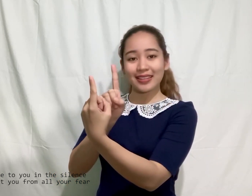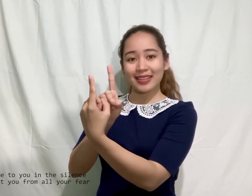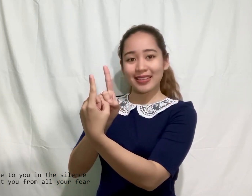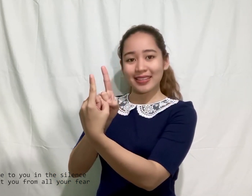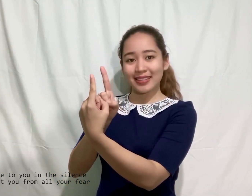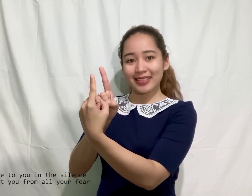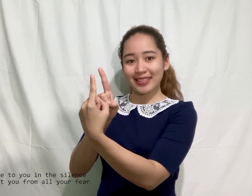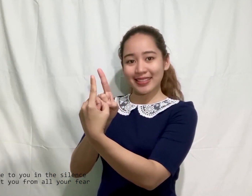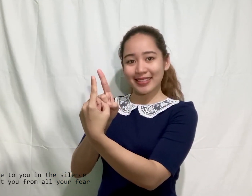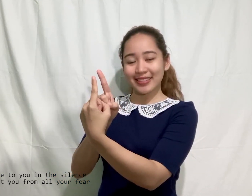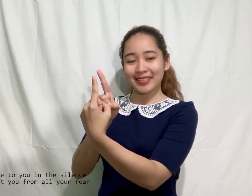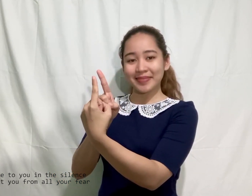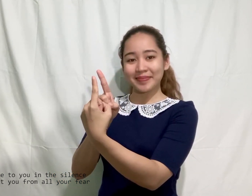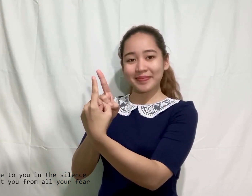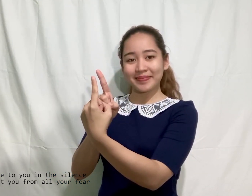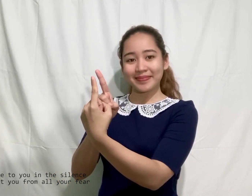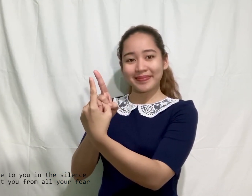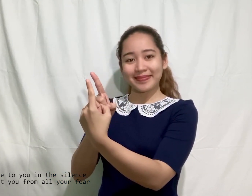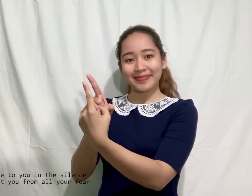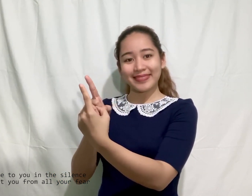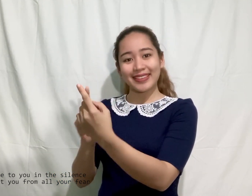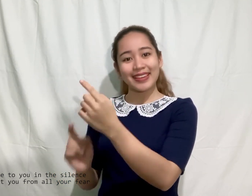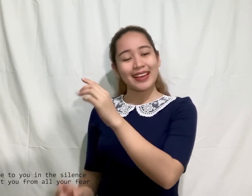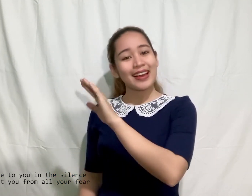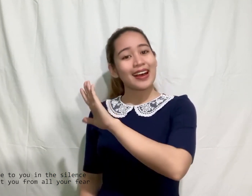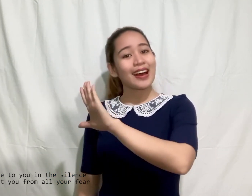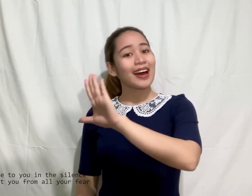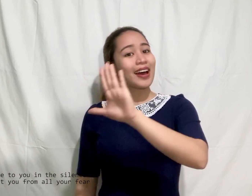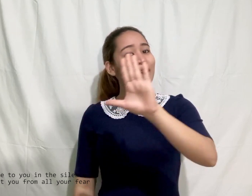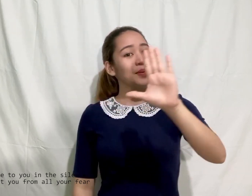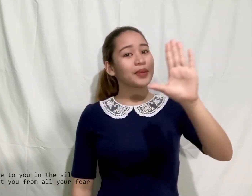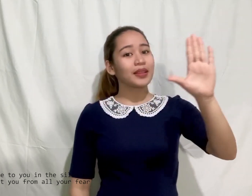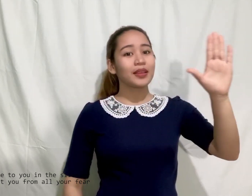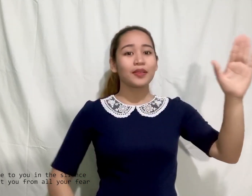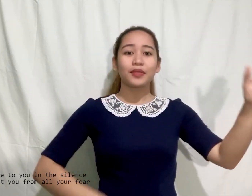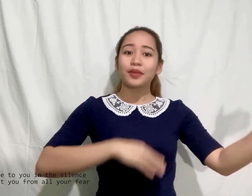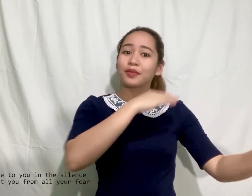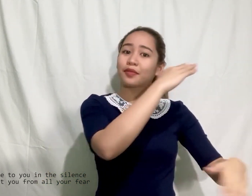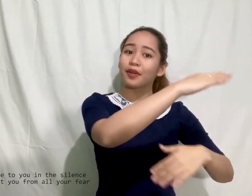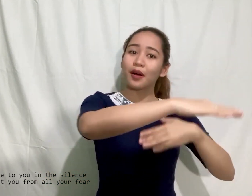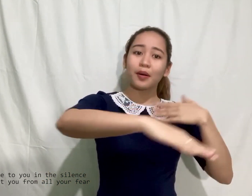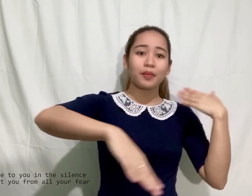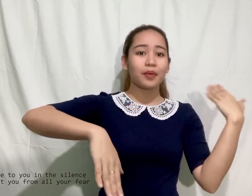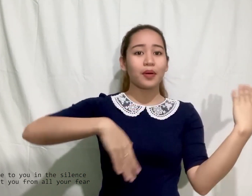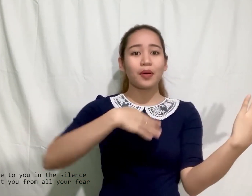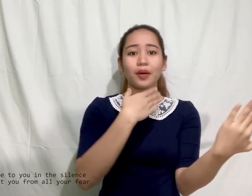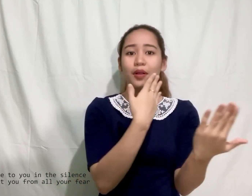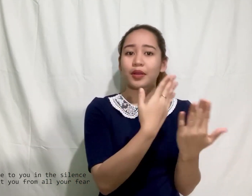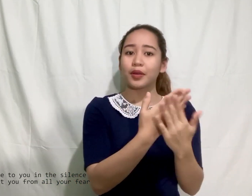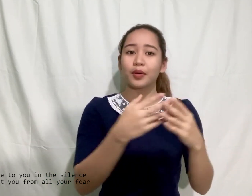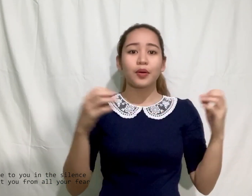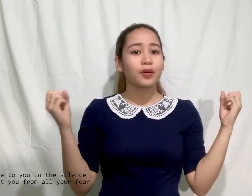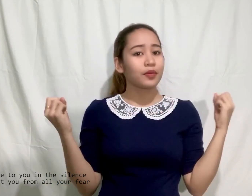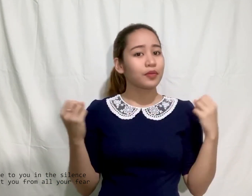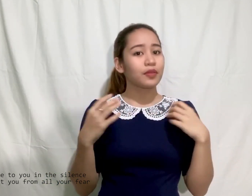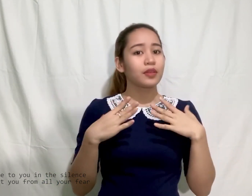I will lift you from all your fear.